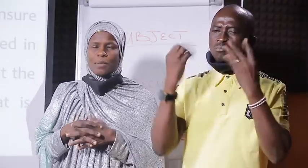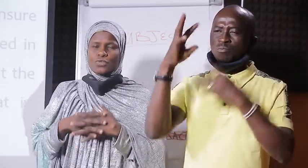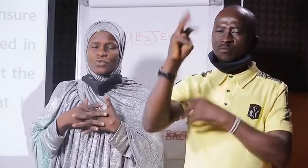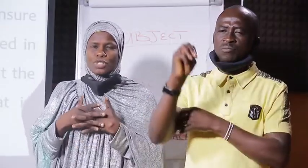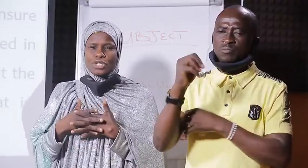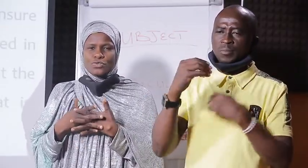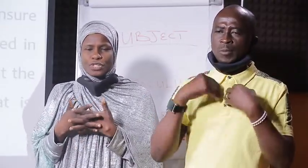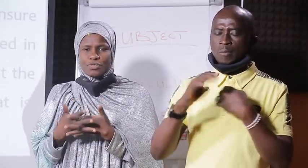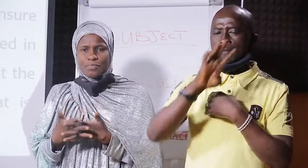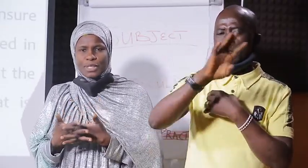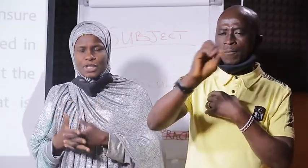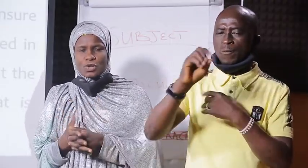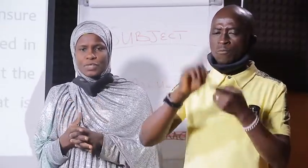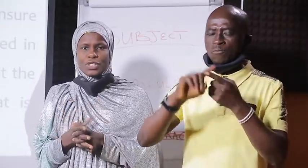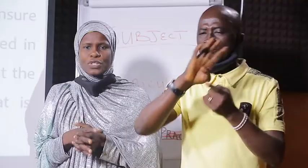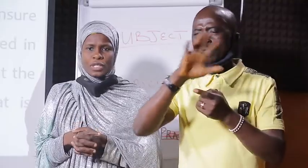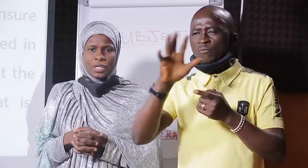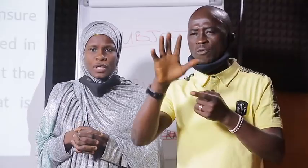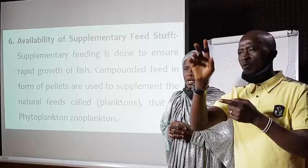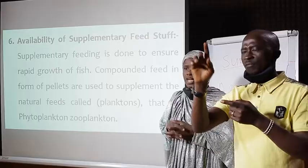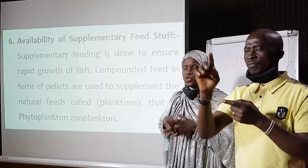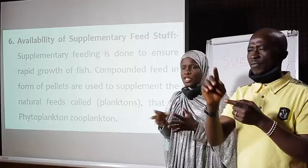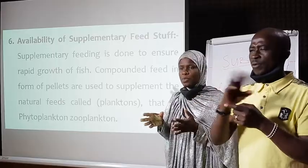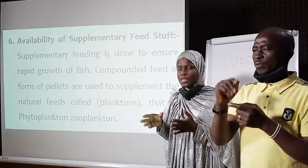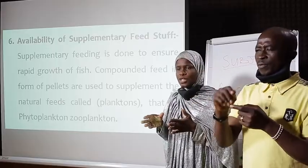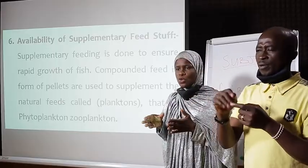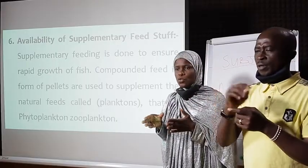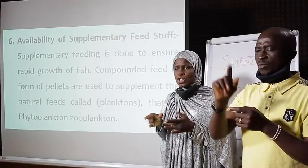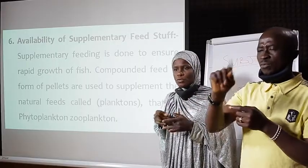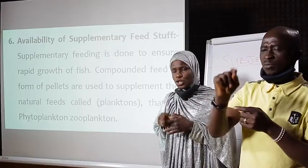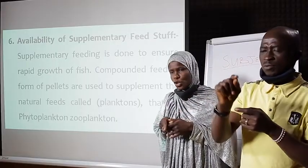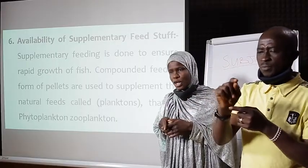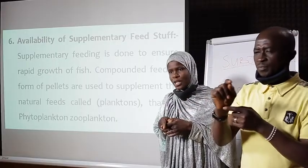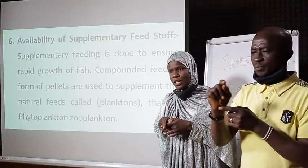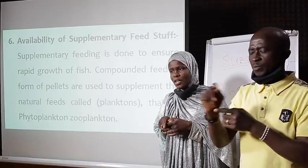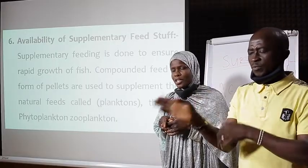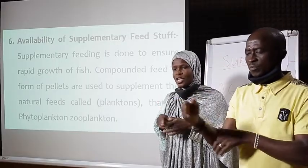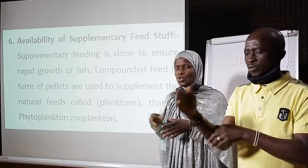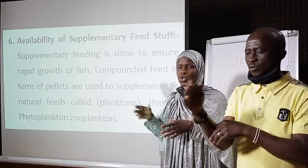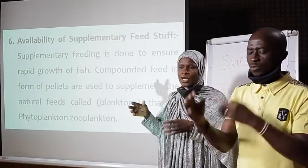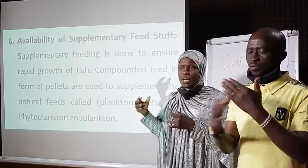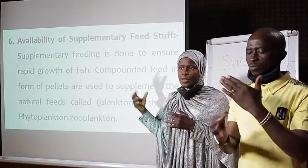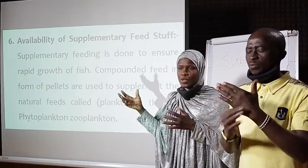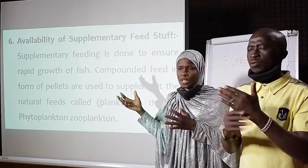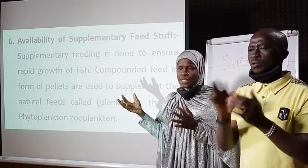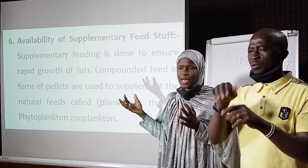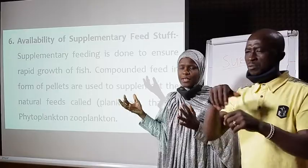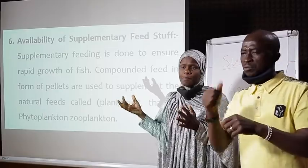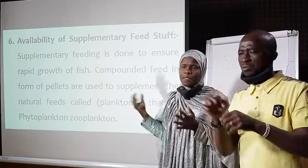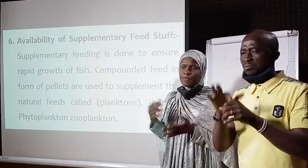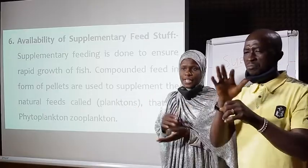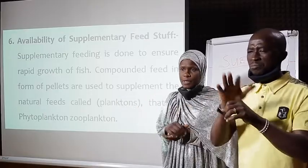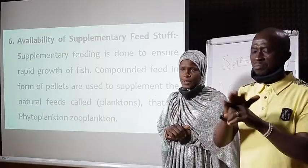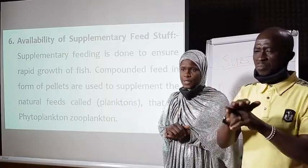contains about 40 to 45 percent of the cereal and 20 percent of what fish oil then with other minerals